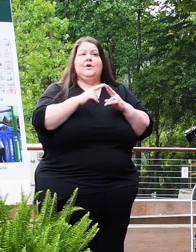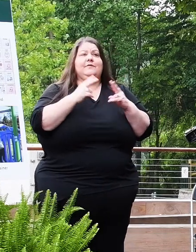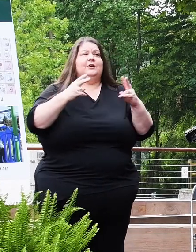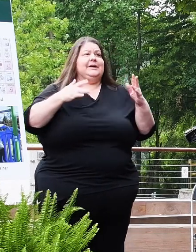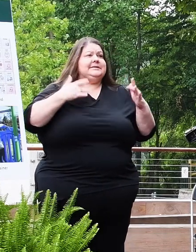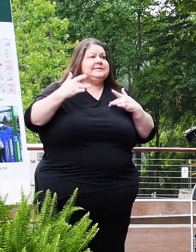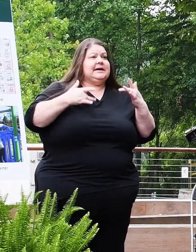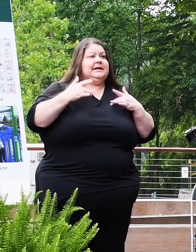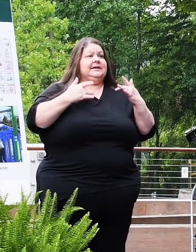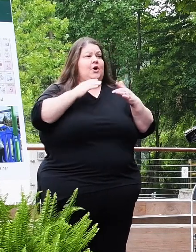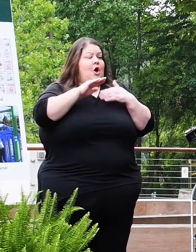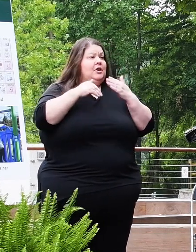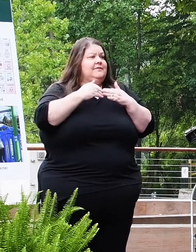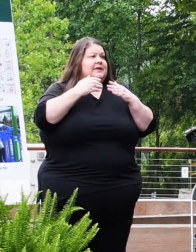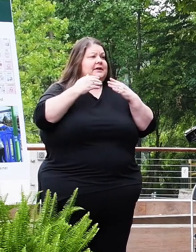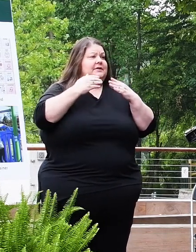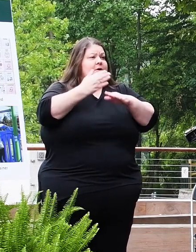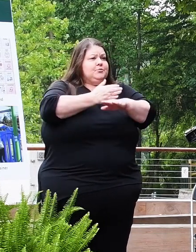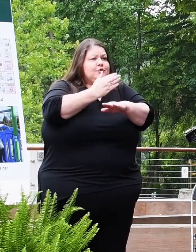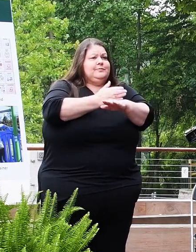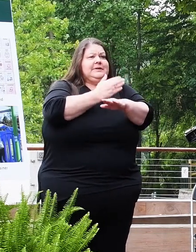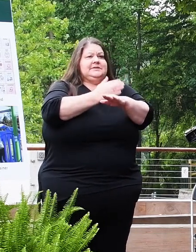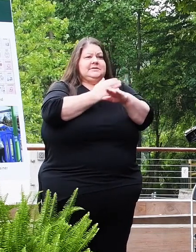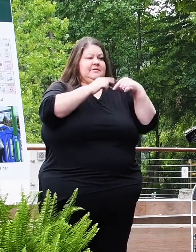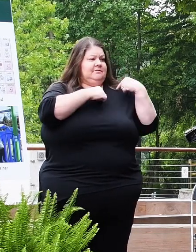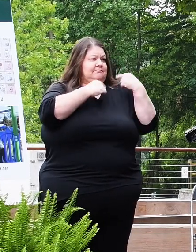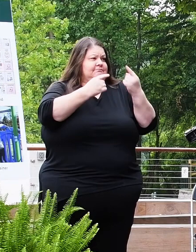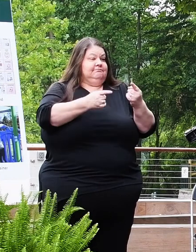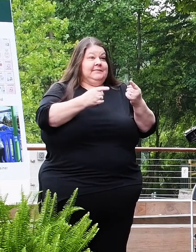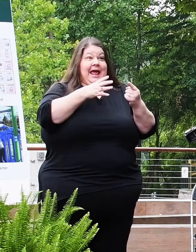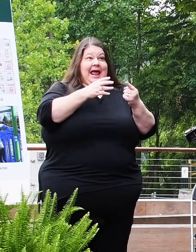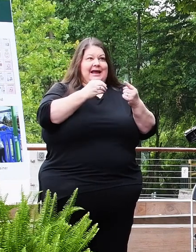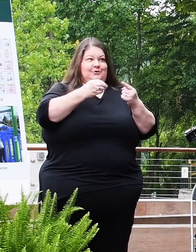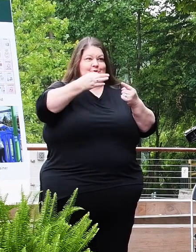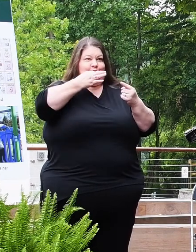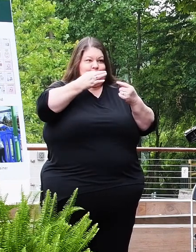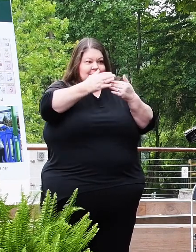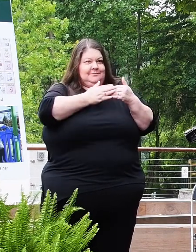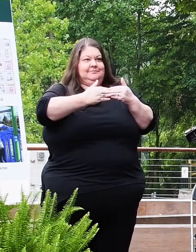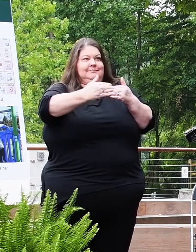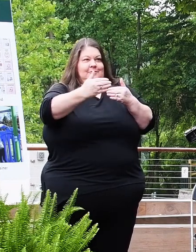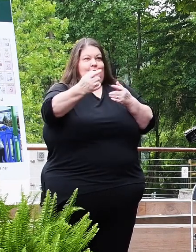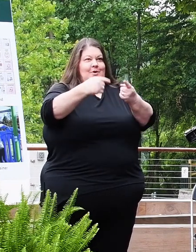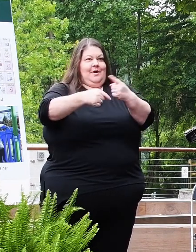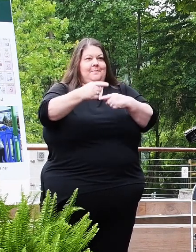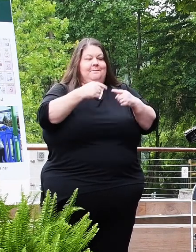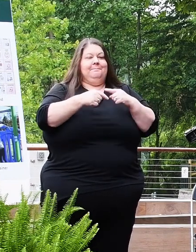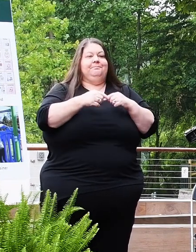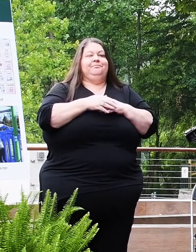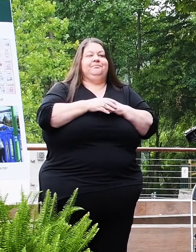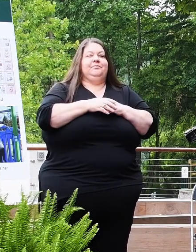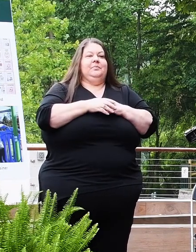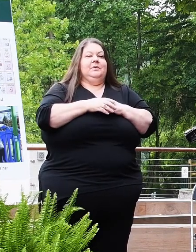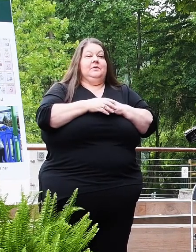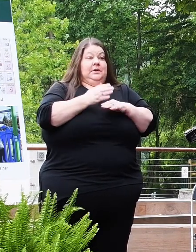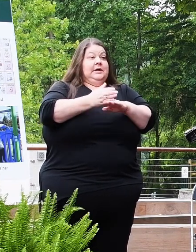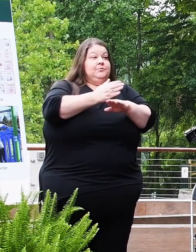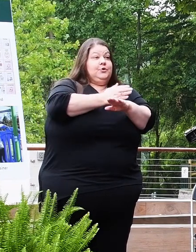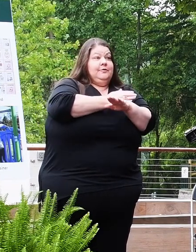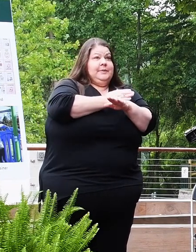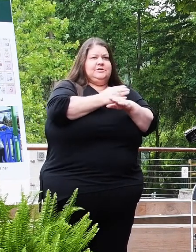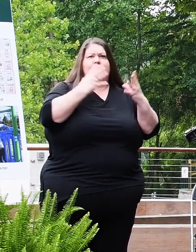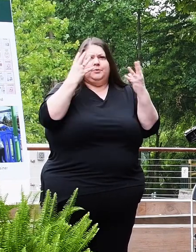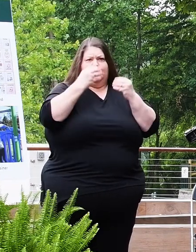the improvements that we have accomplished to date, and the improvements that are yet to come here at Centennial Park. While the improvements are aesthetically